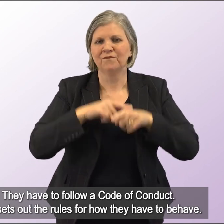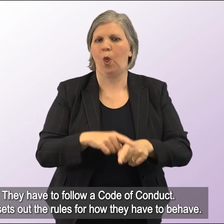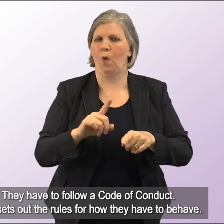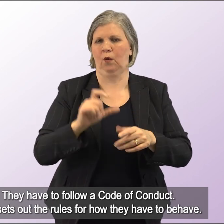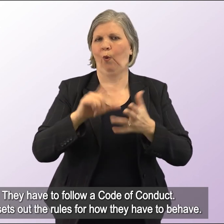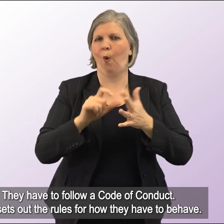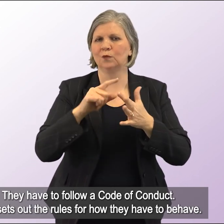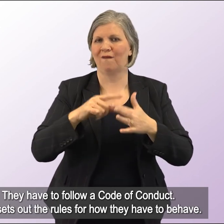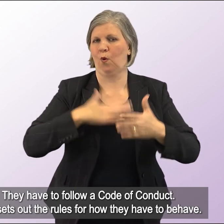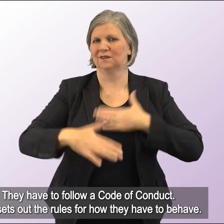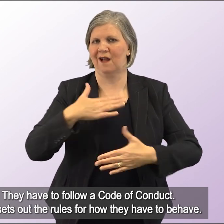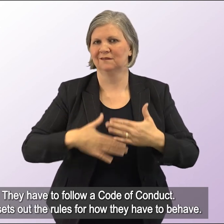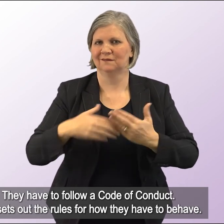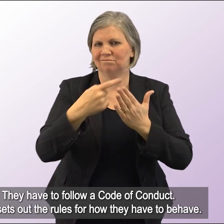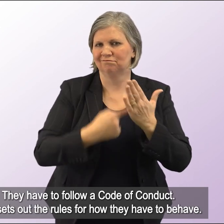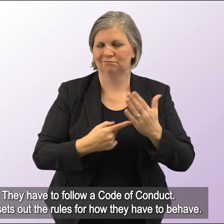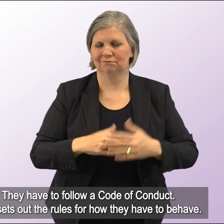They have to follow a code of conduct